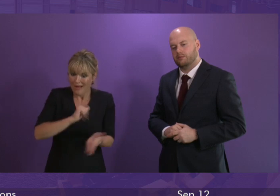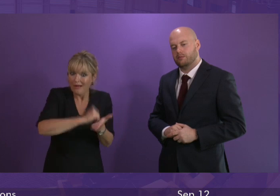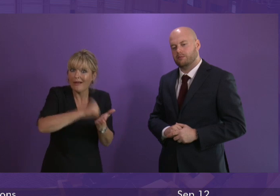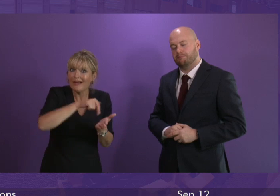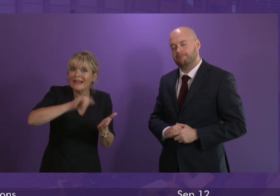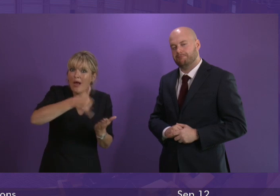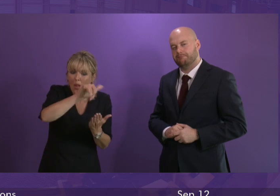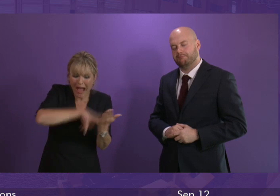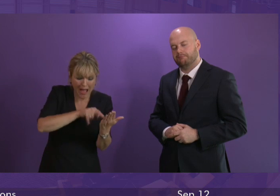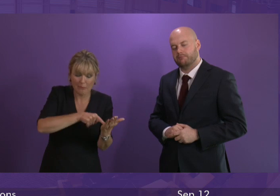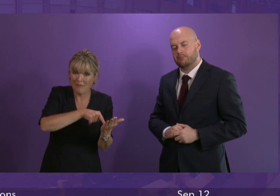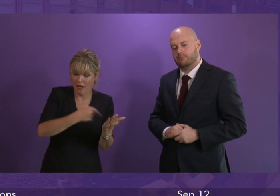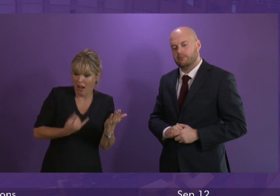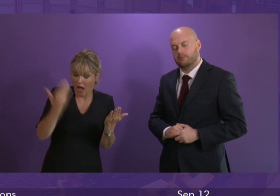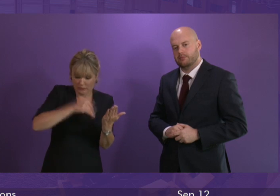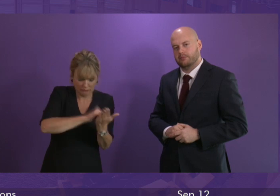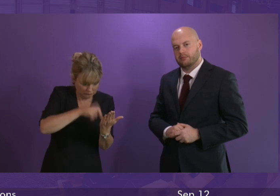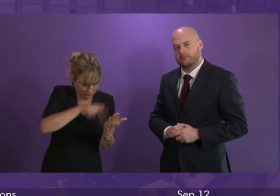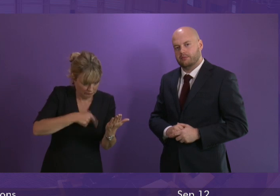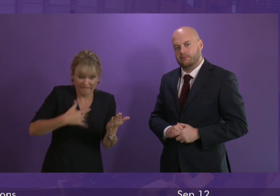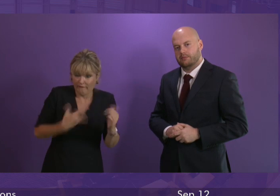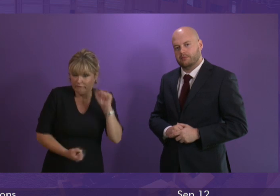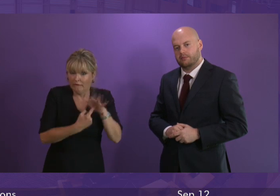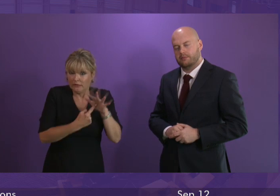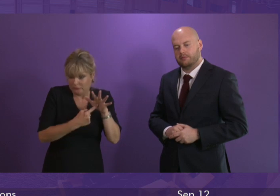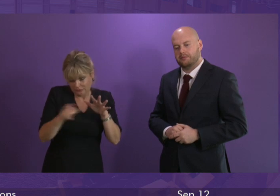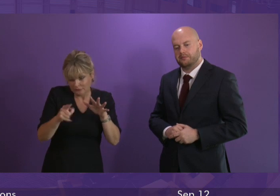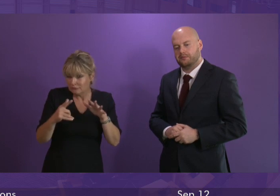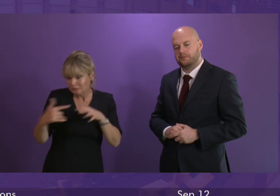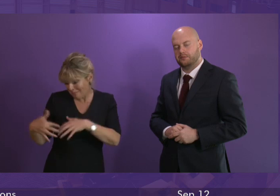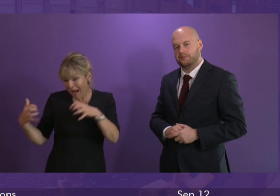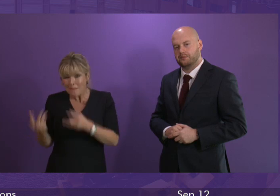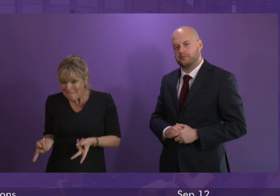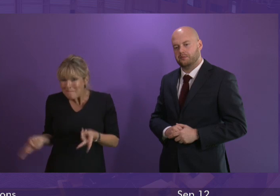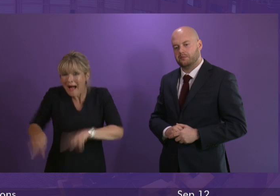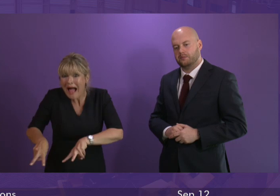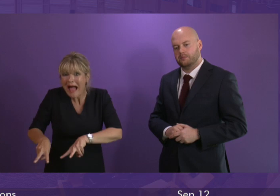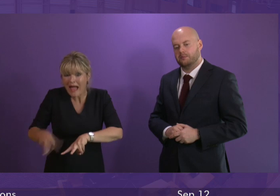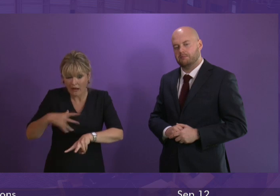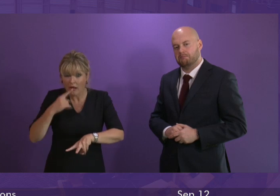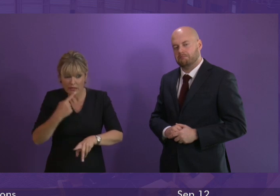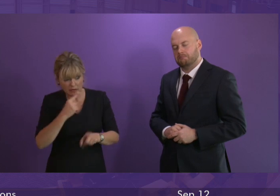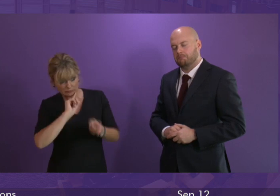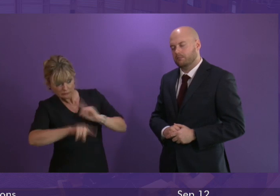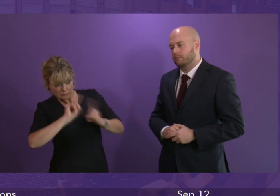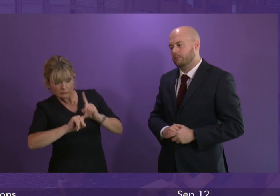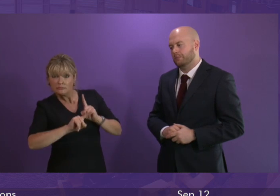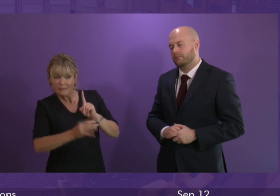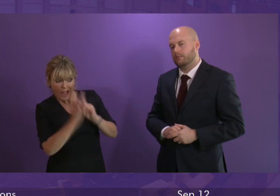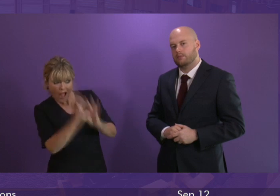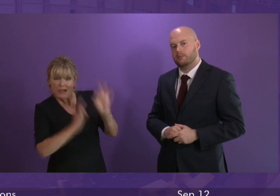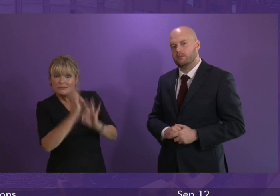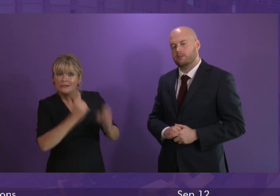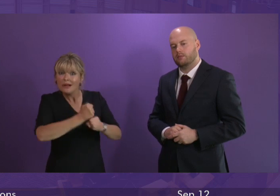yellow hammer planning assumptions last night it is vital that parliament is there scrutinising and holding to account this government and that would be a helpful